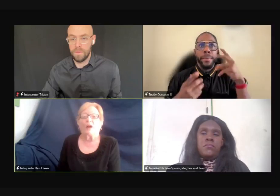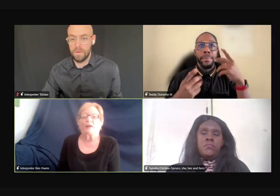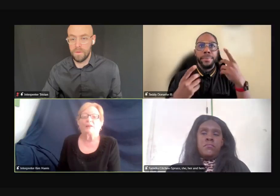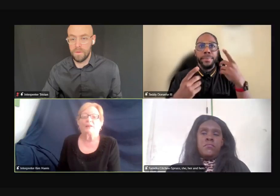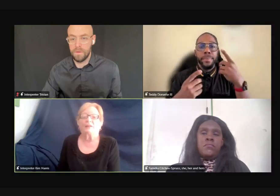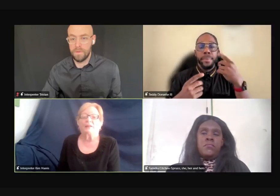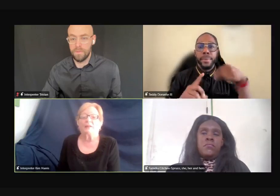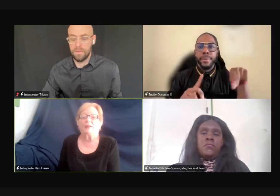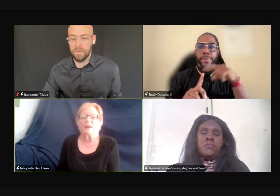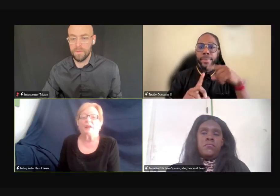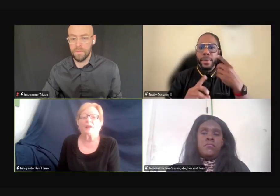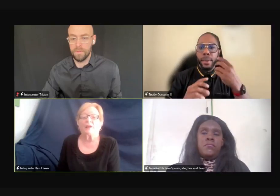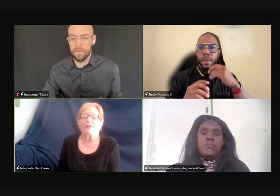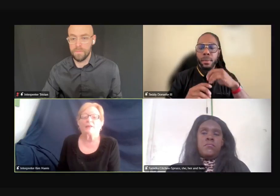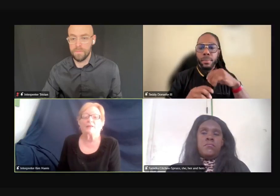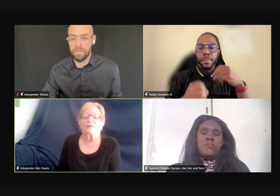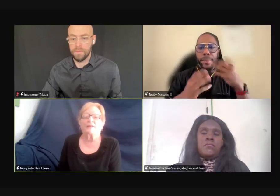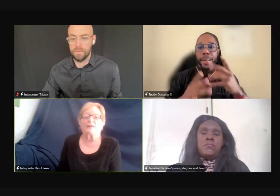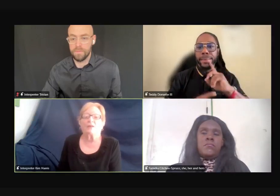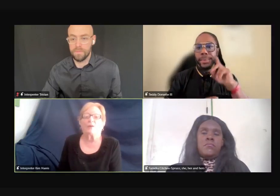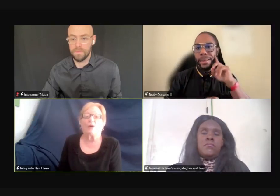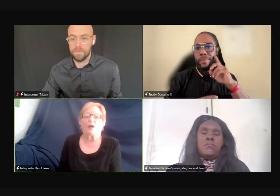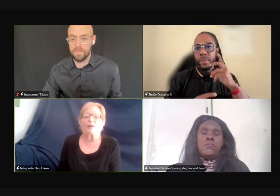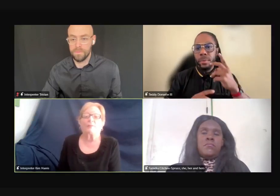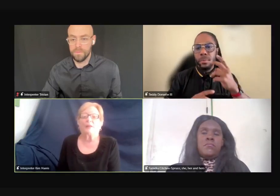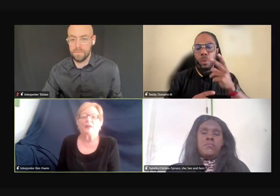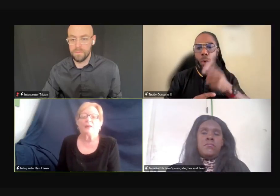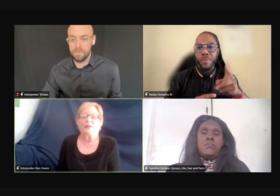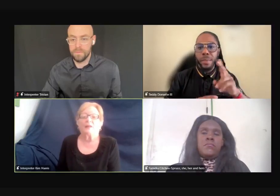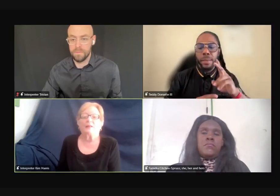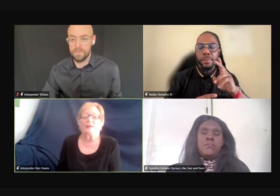you know,